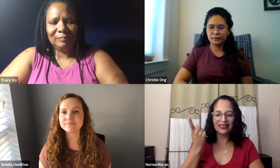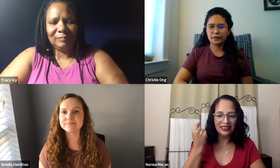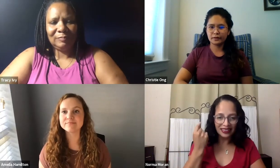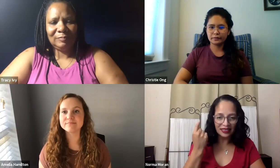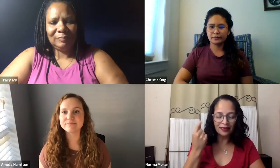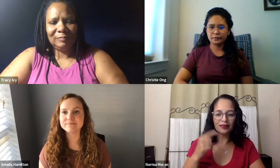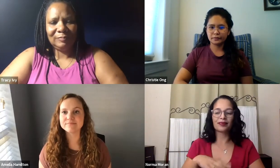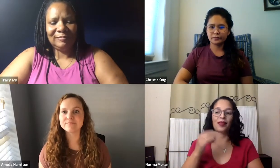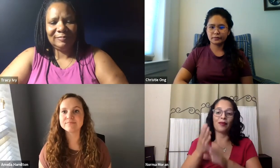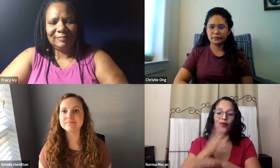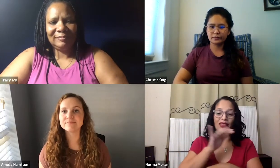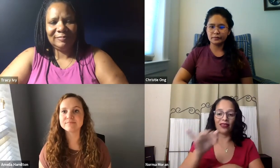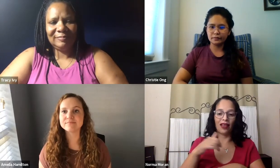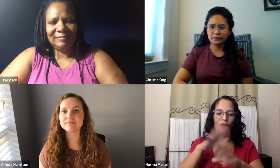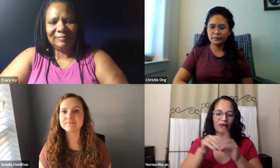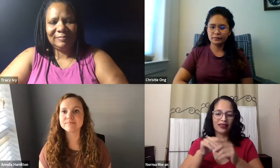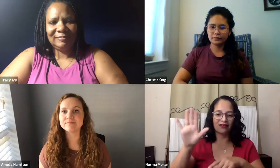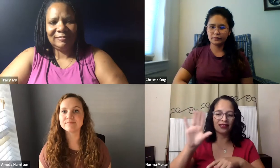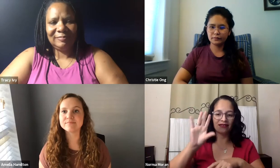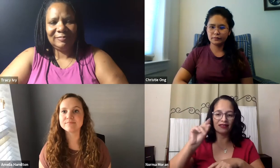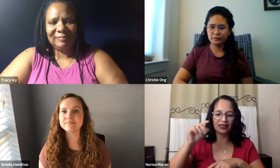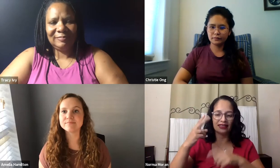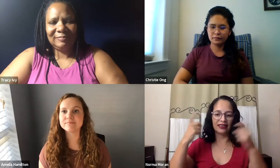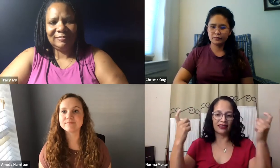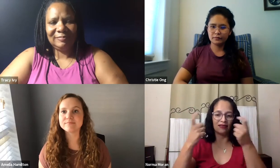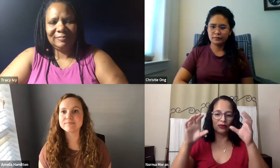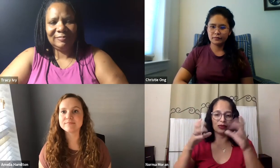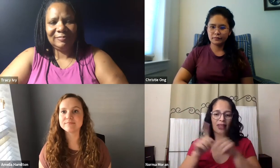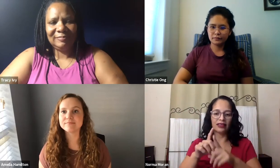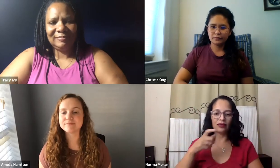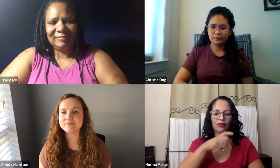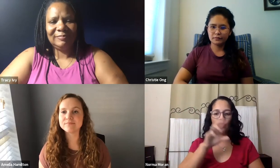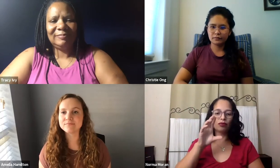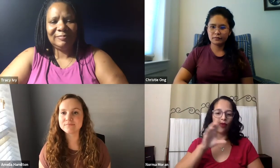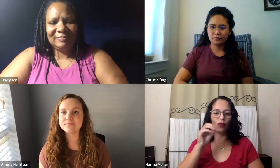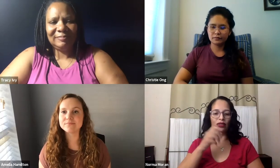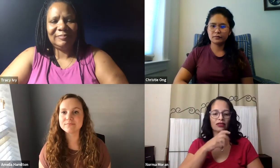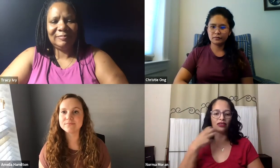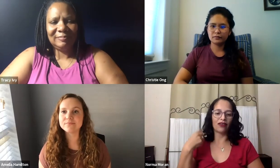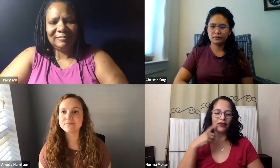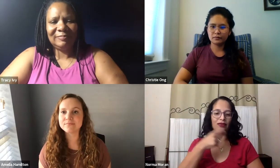within NAG. I just joined last year. I did participate in the 50th reunion